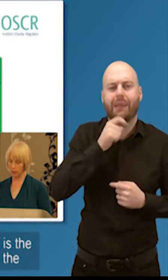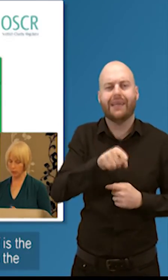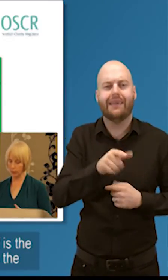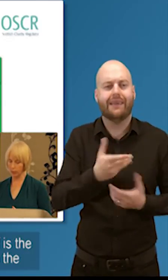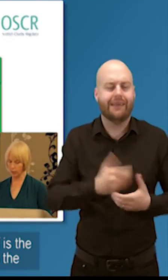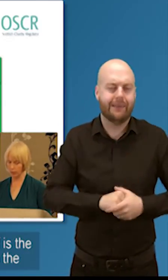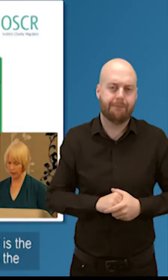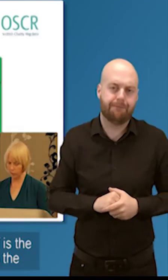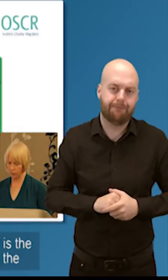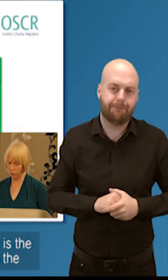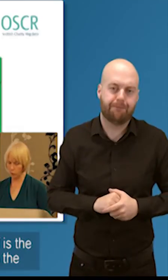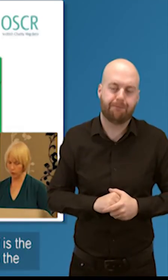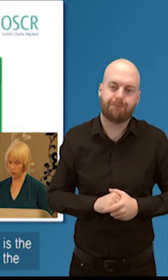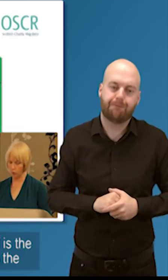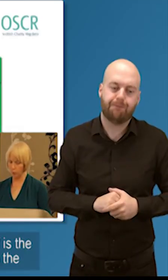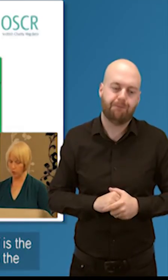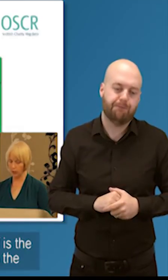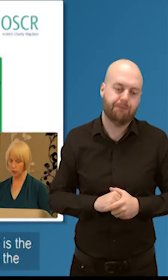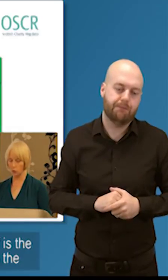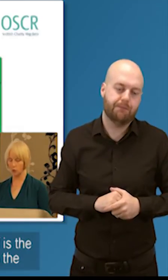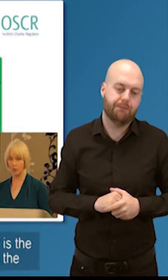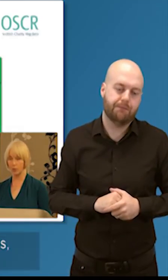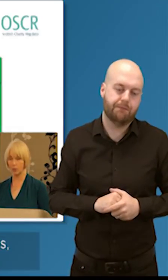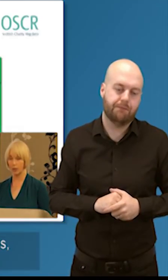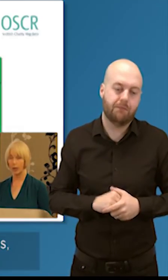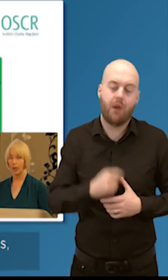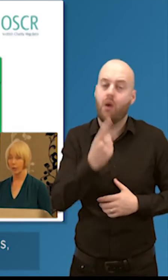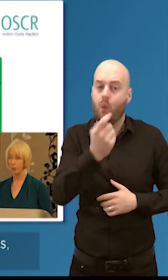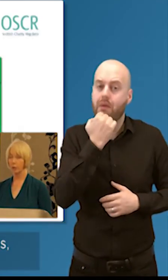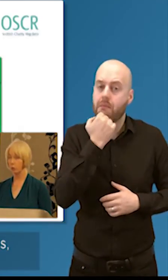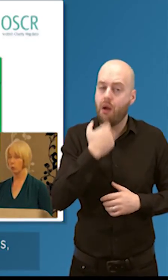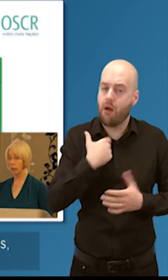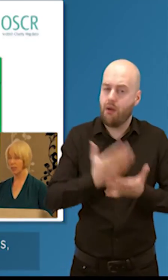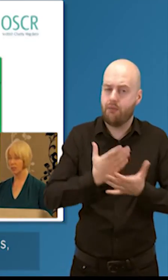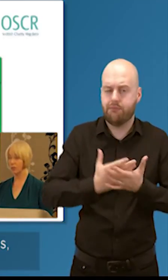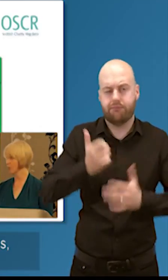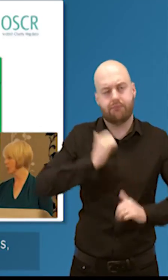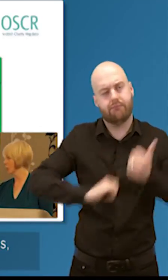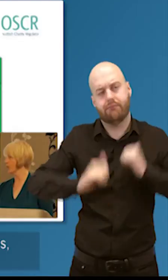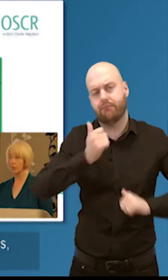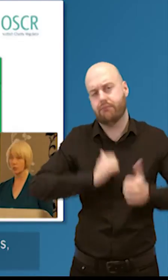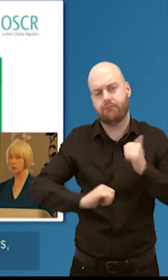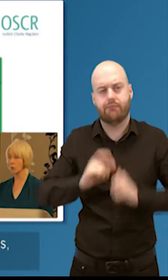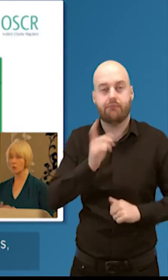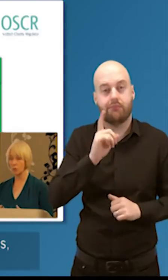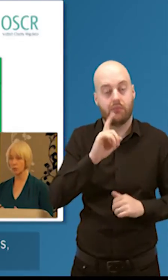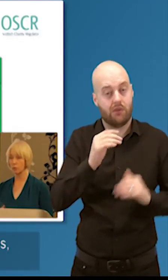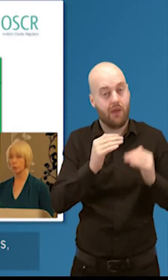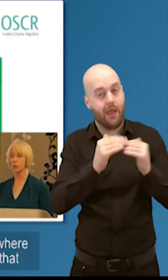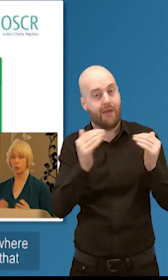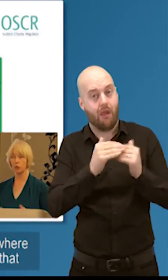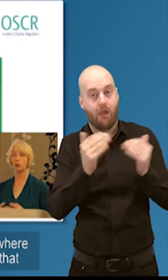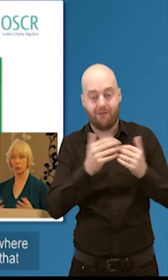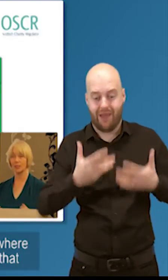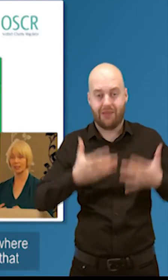is the level of views of annual reports and accounts on the register. That will be for a whole variety of reasons. It will be funders, all sorts of